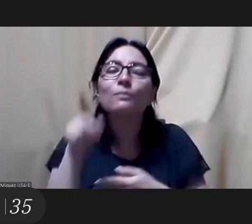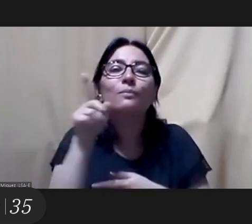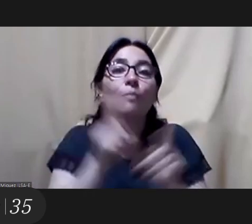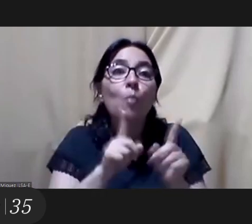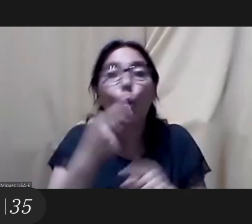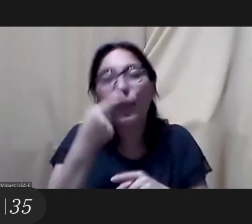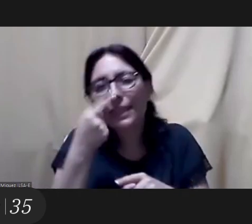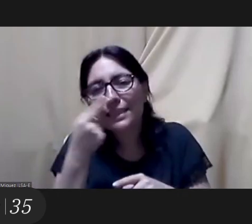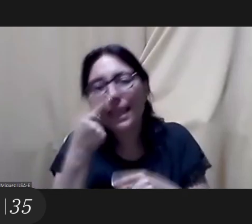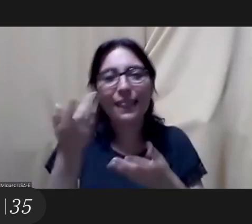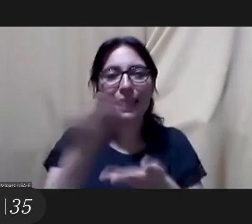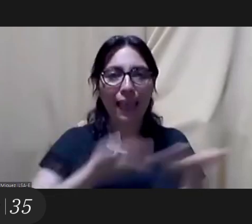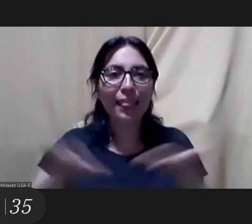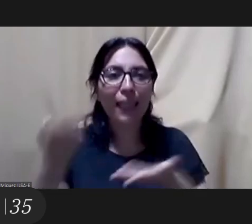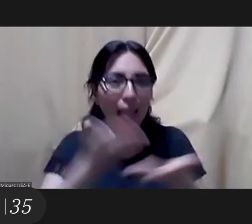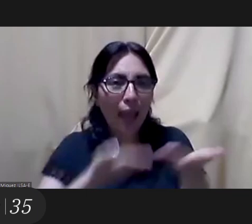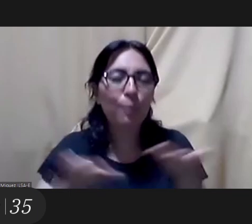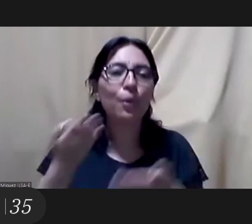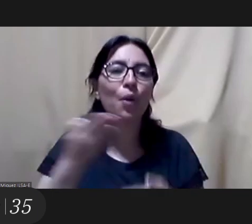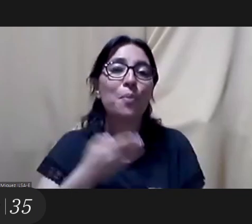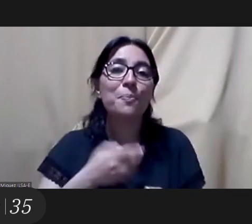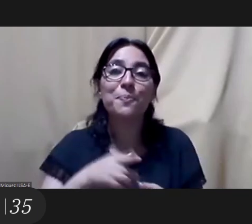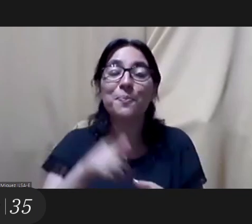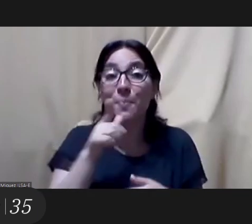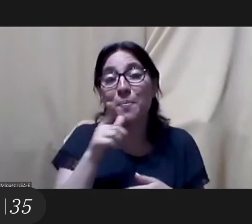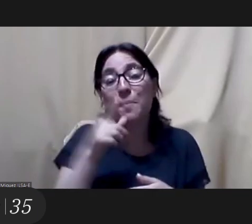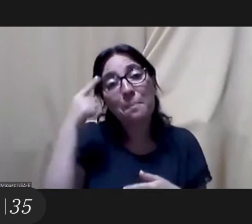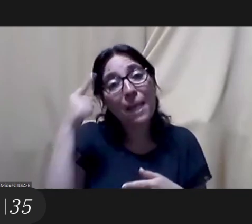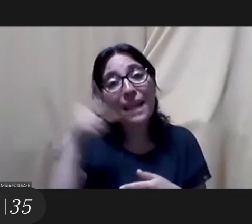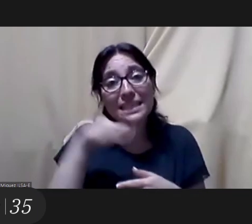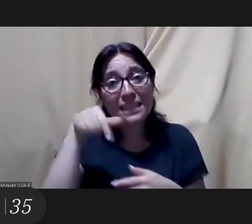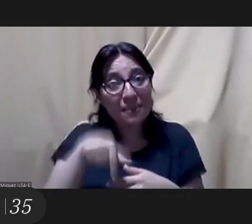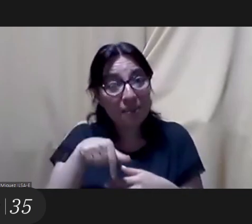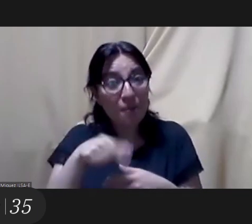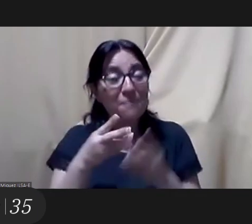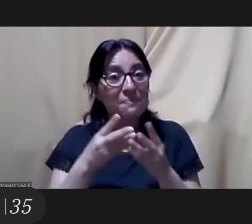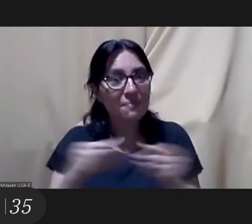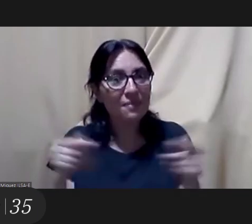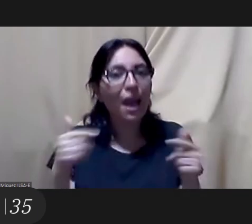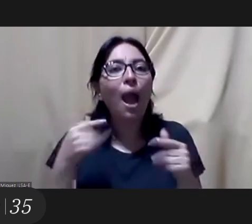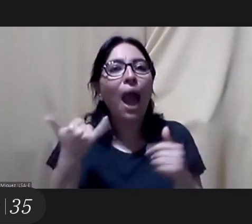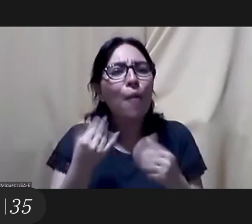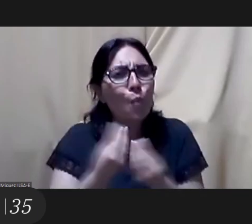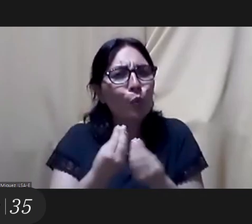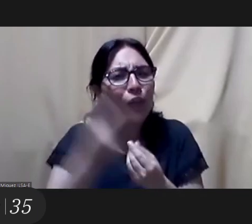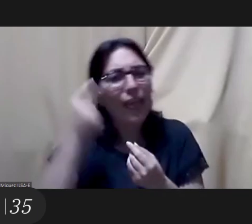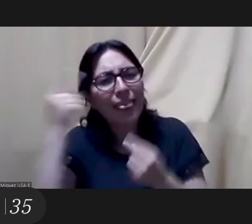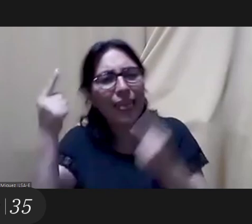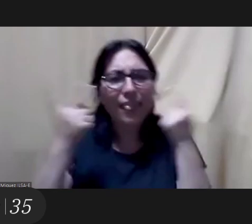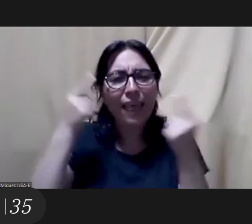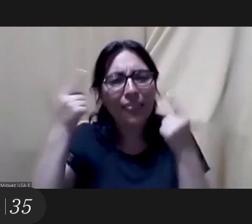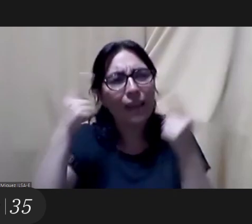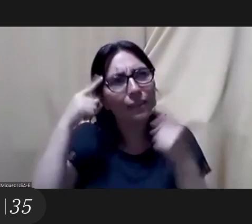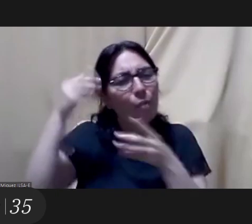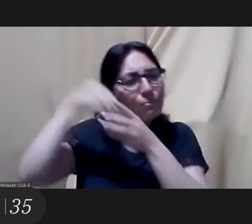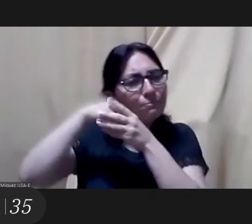i believe that this is a very rich exchange and i think that we are going to leave this forum